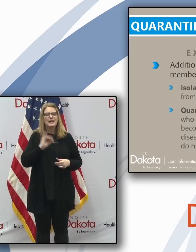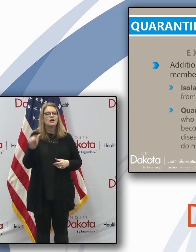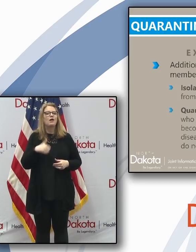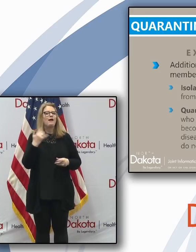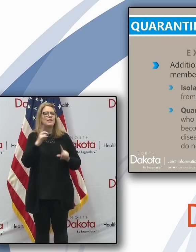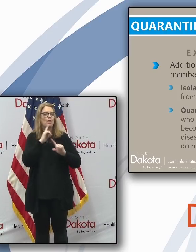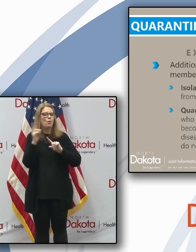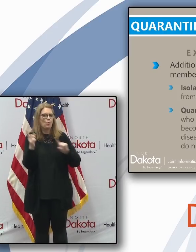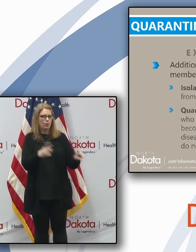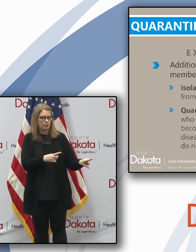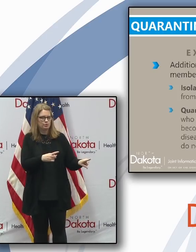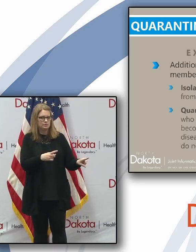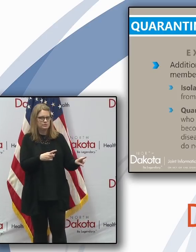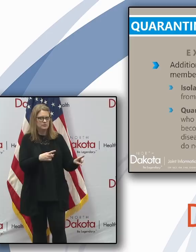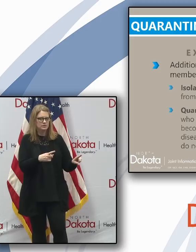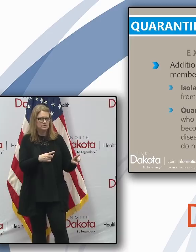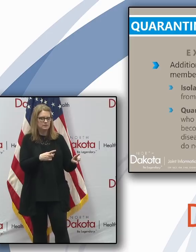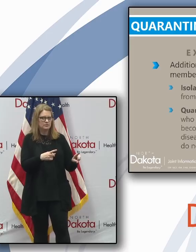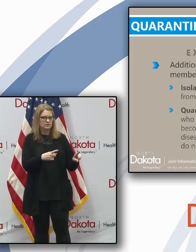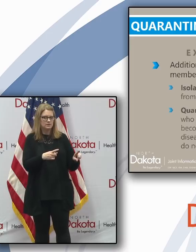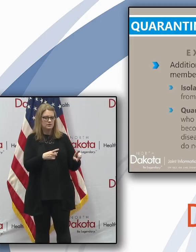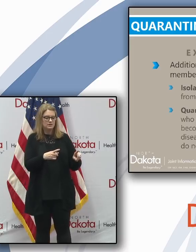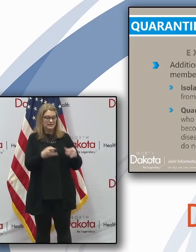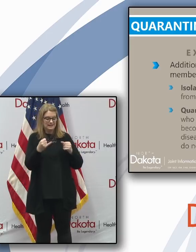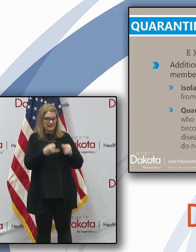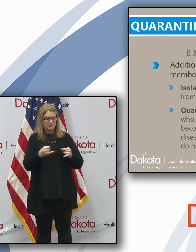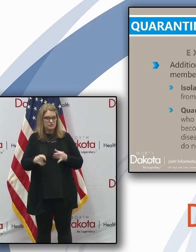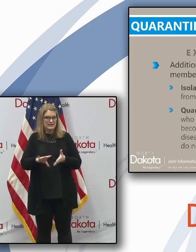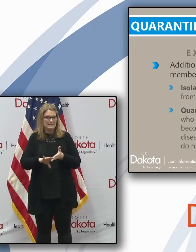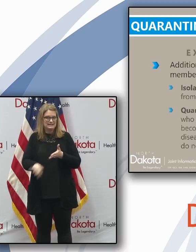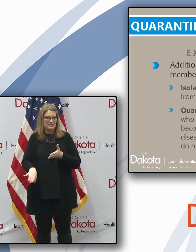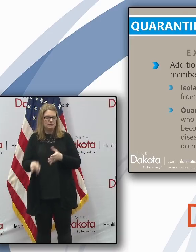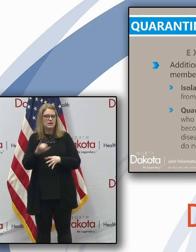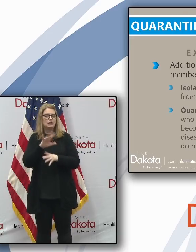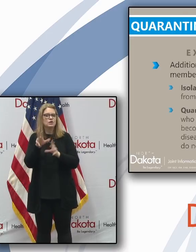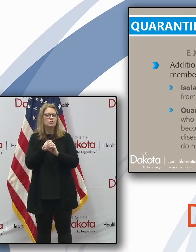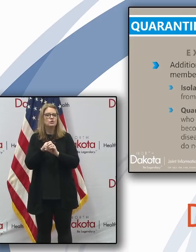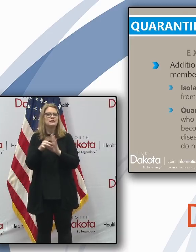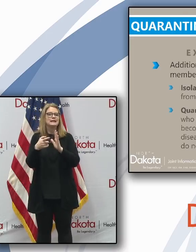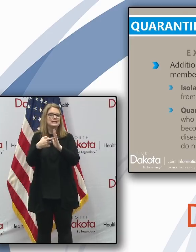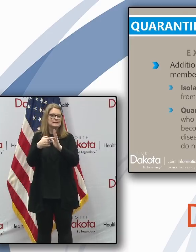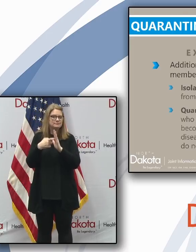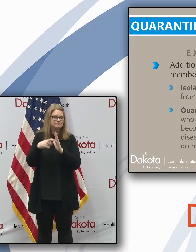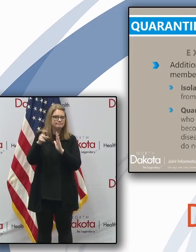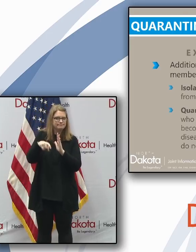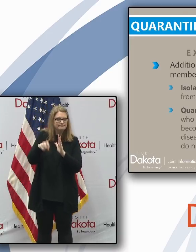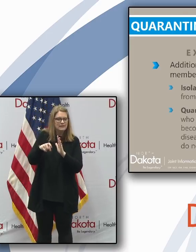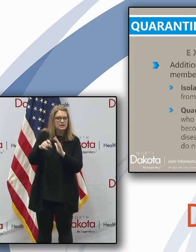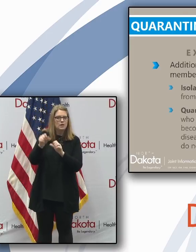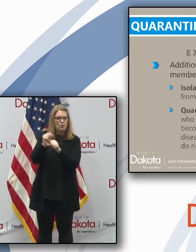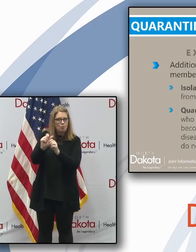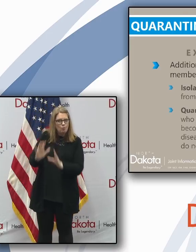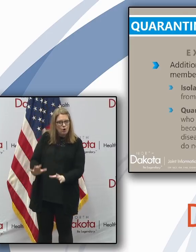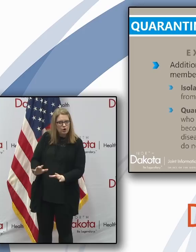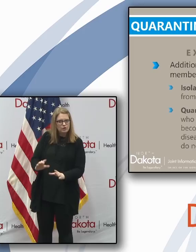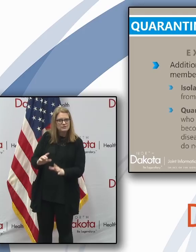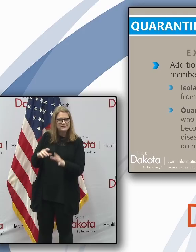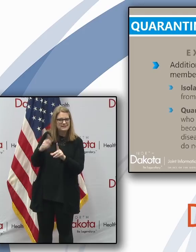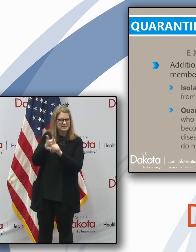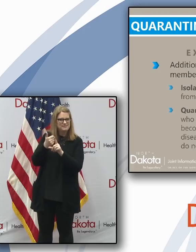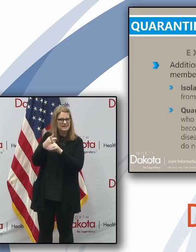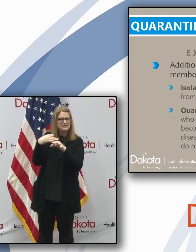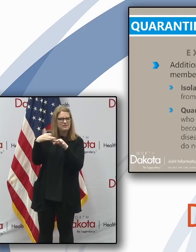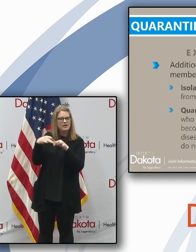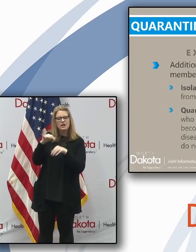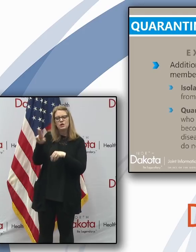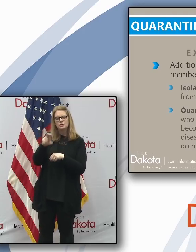individuals who are exempt from this order include essential critical infrastructure workers as defined by the